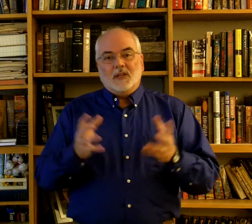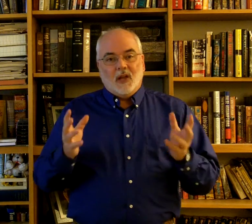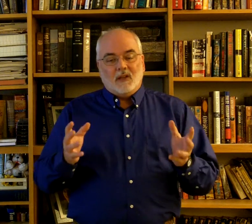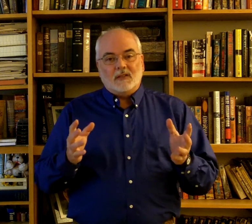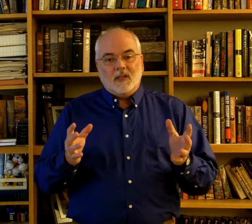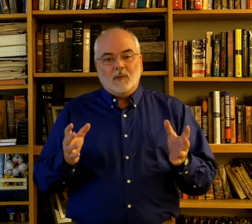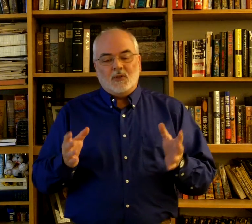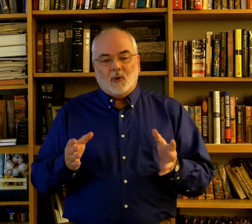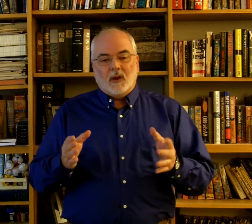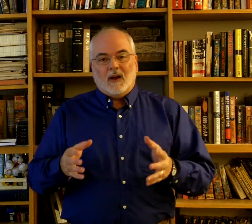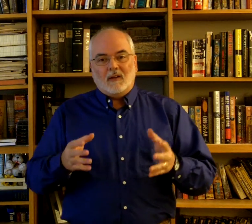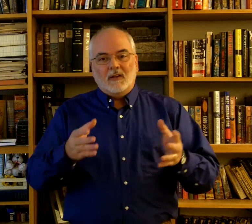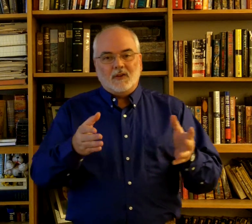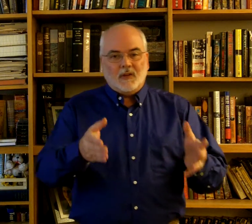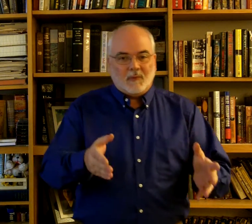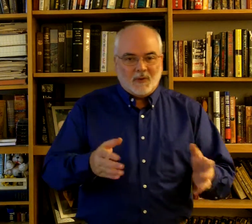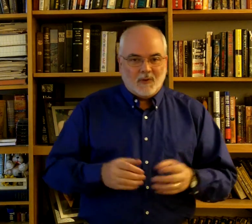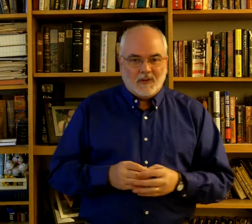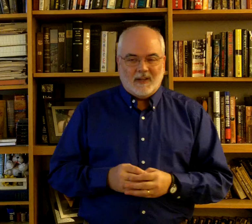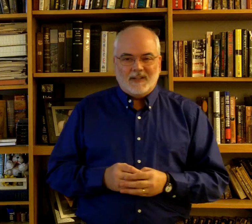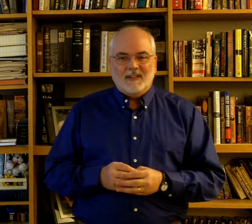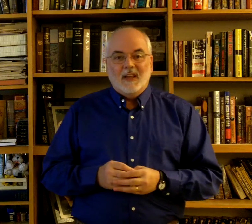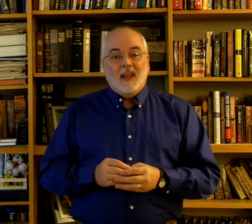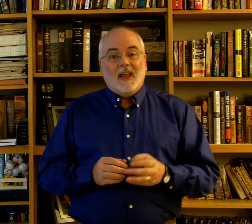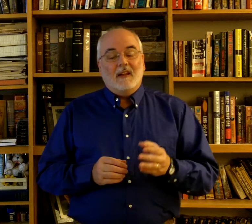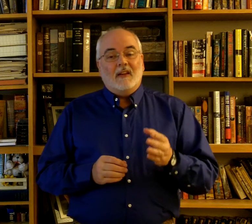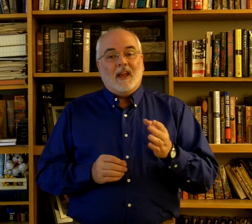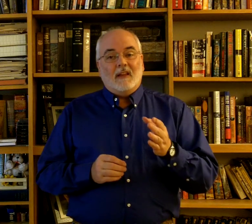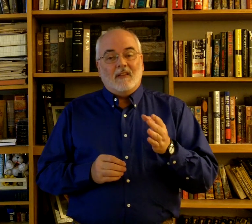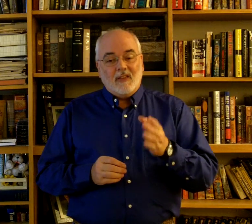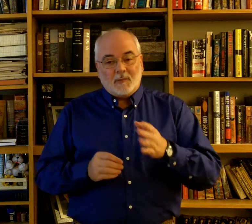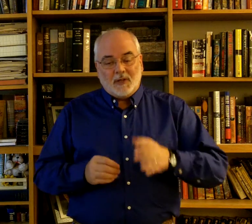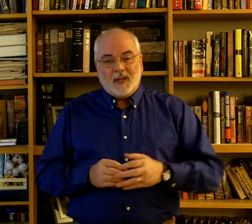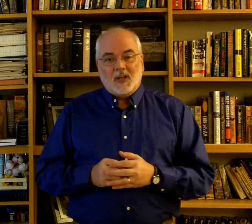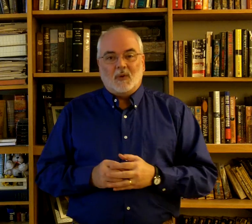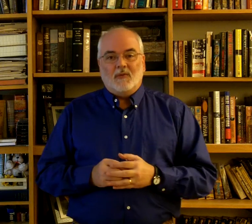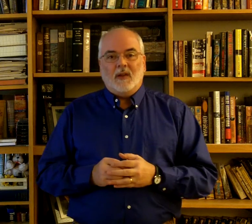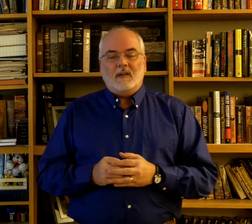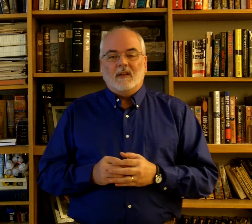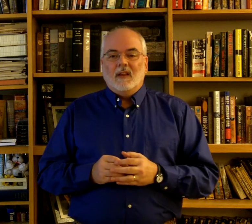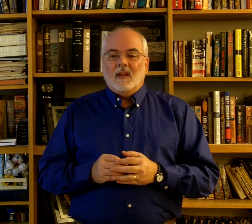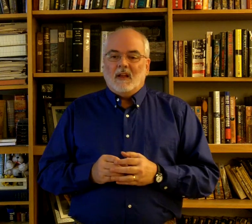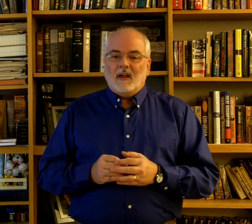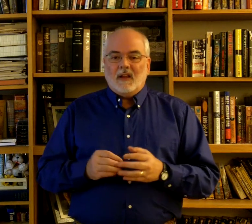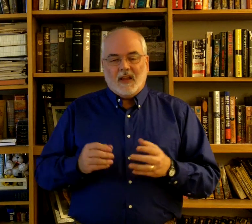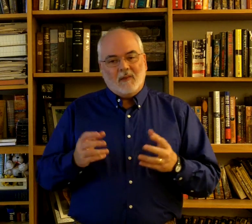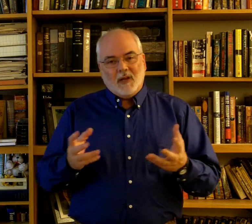adults need to be showing our leadership to the kids. And this particular event can be a little